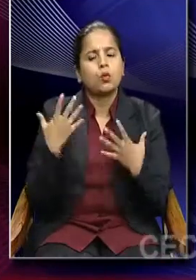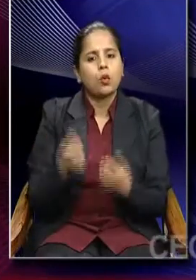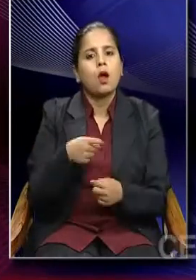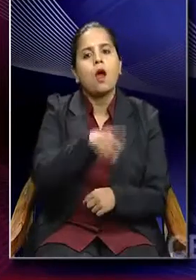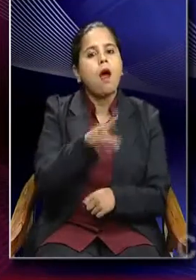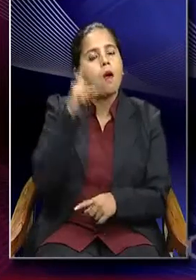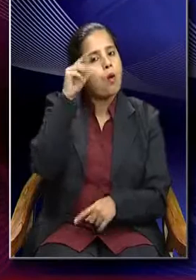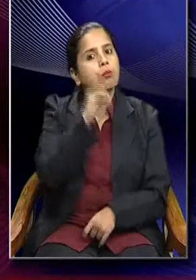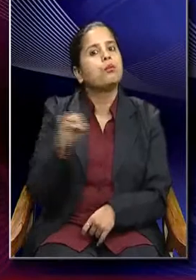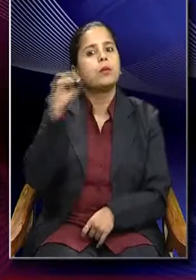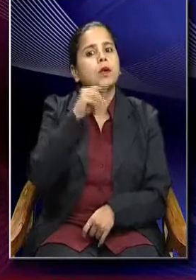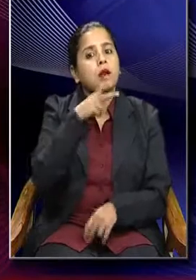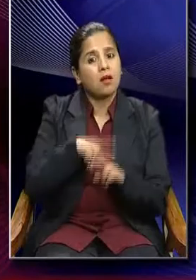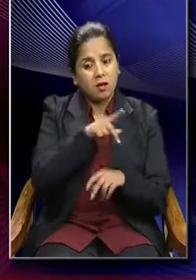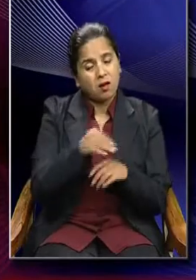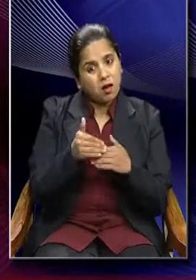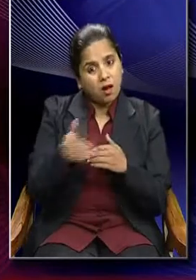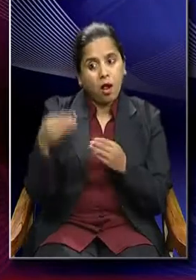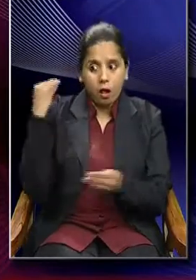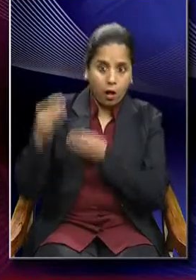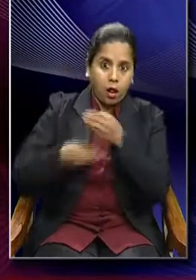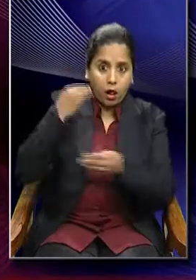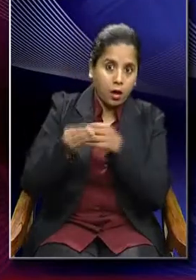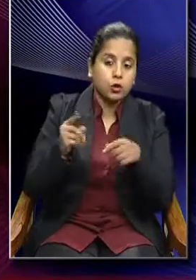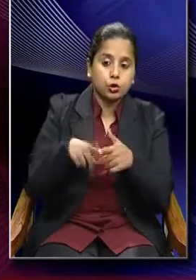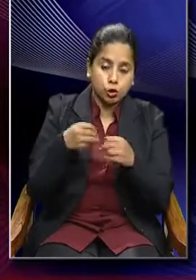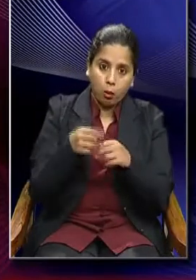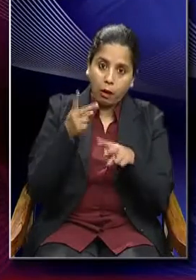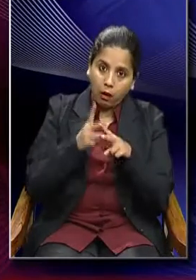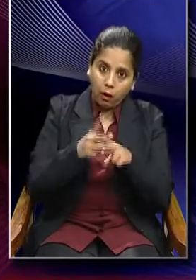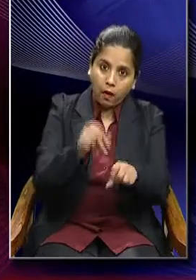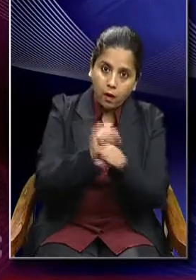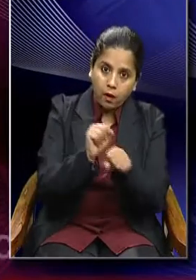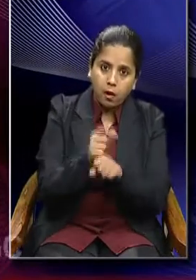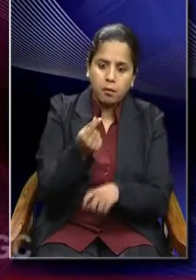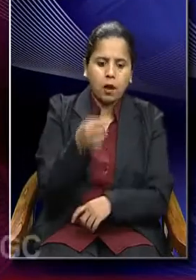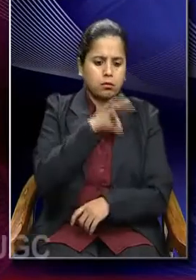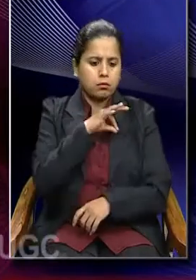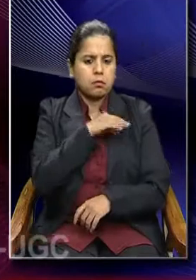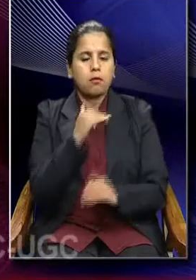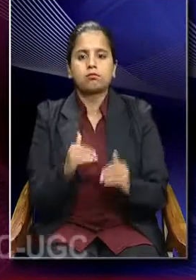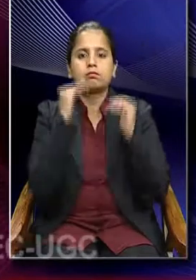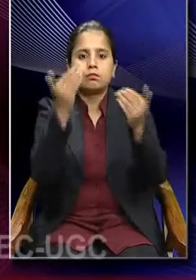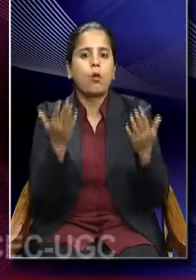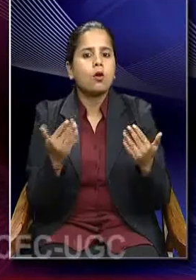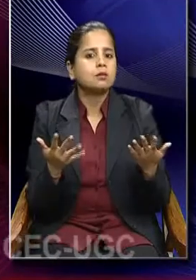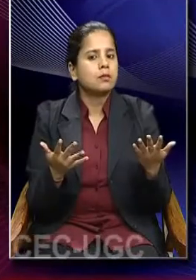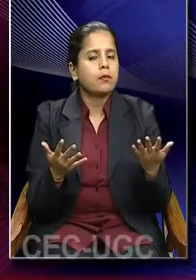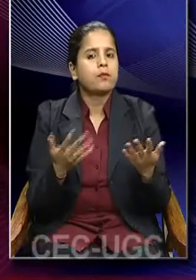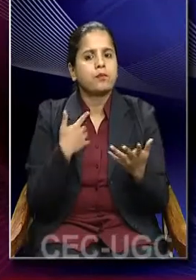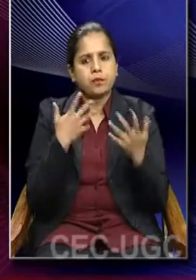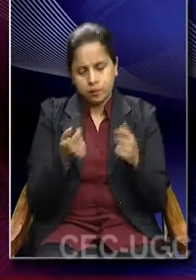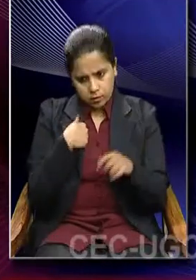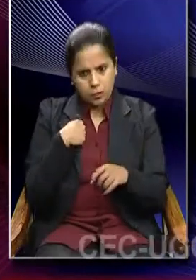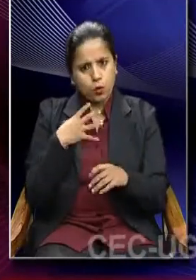that if they continued in the same traditional occupation, their earning would not be high. So, they wanted